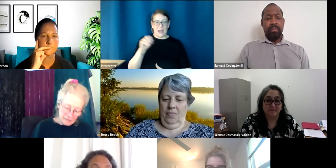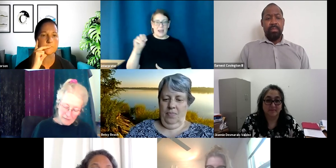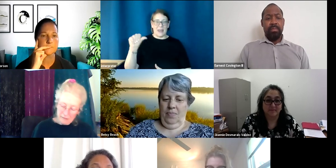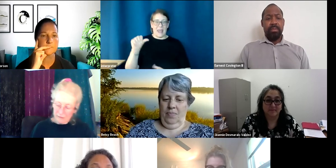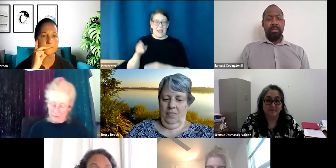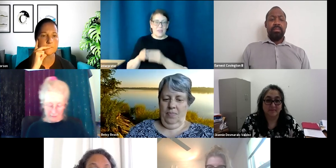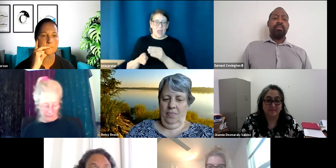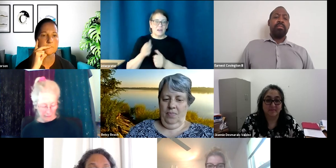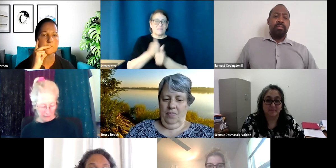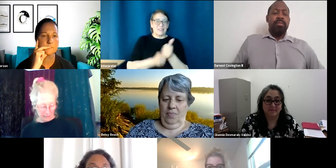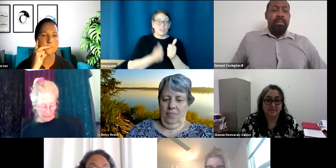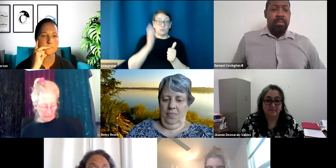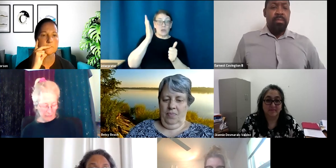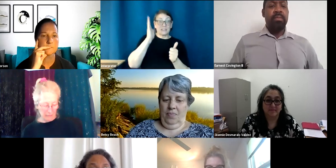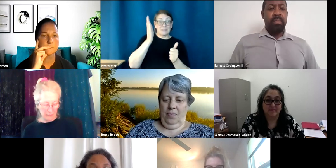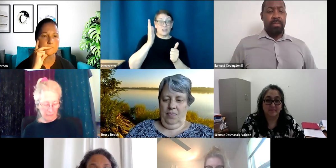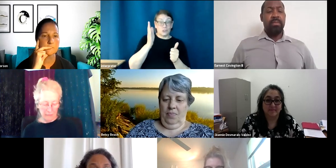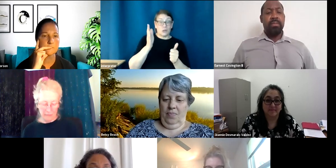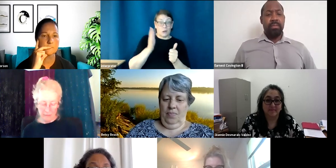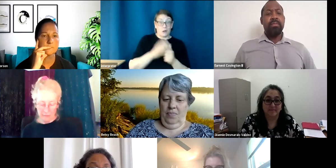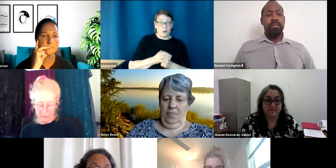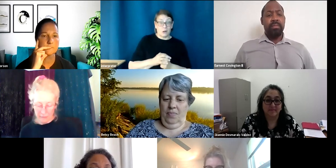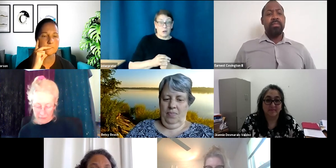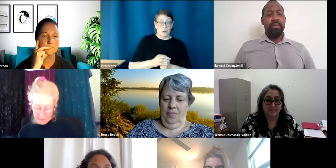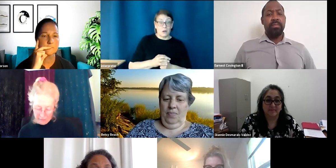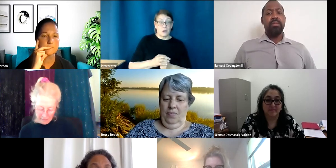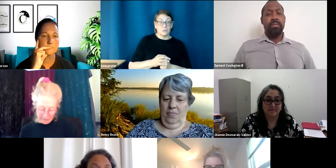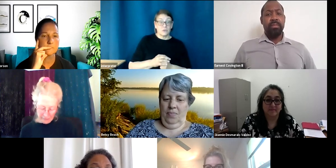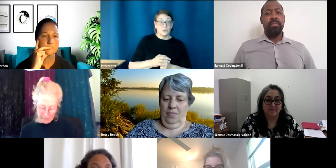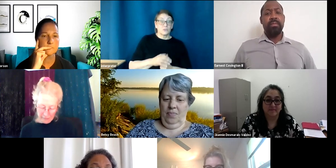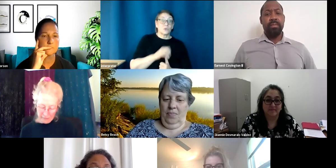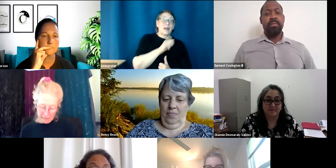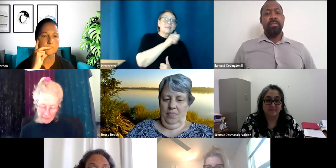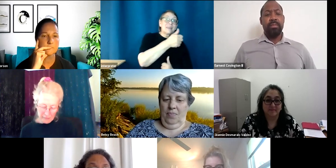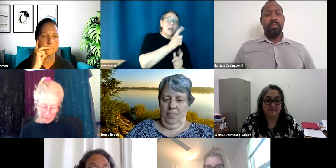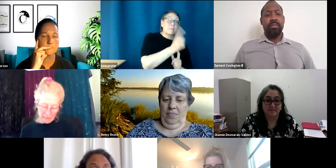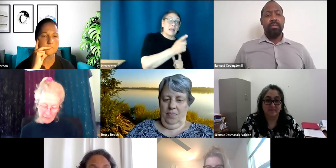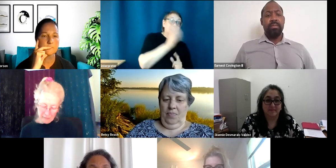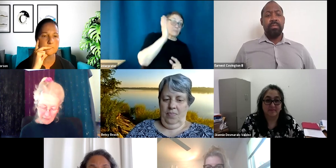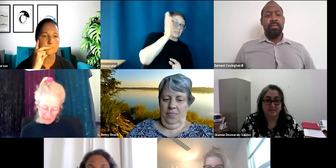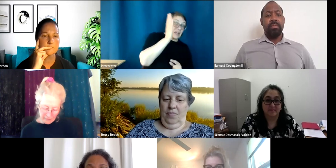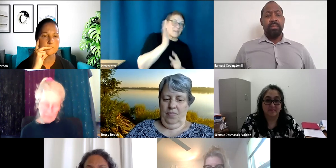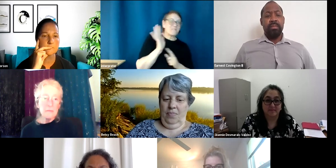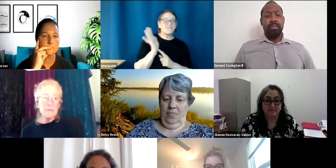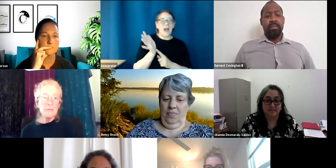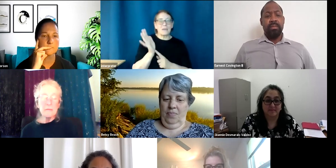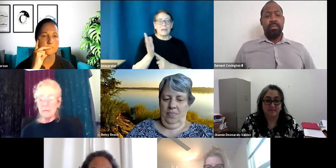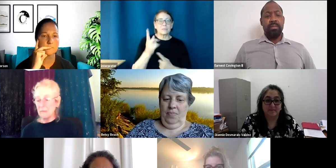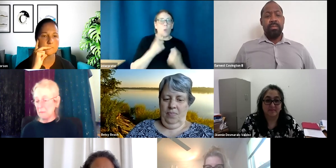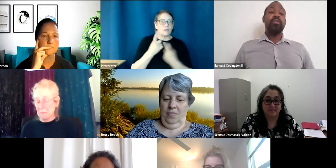each presentation. And that way there, the moderator can have some control. And I, and I agree